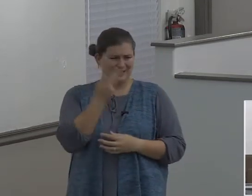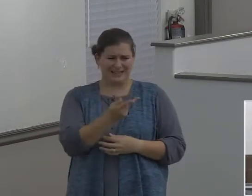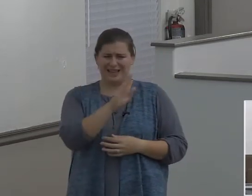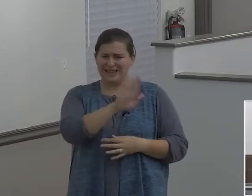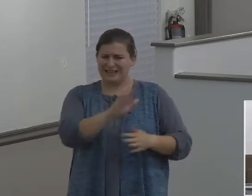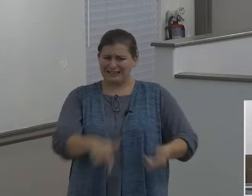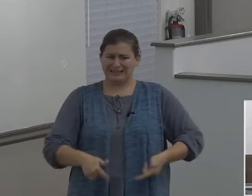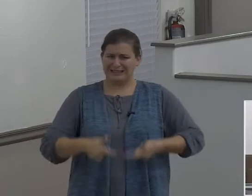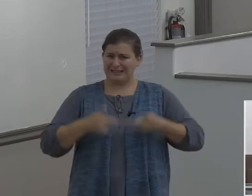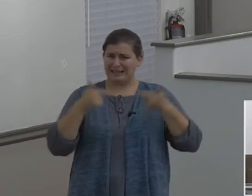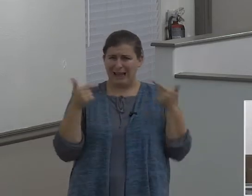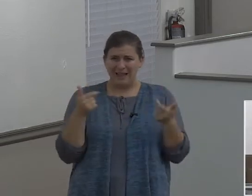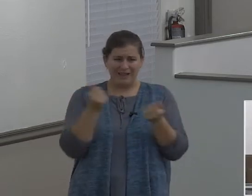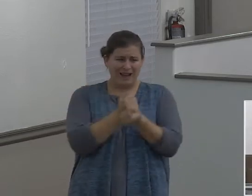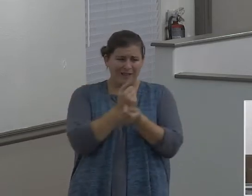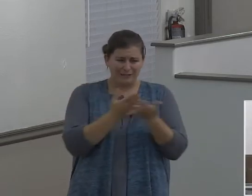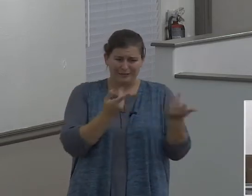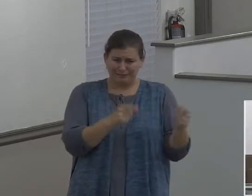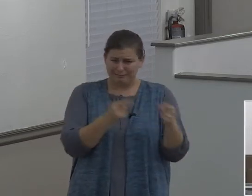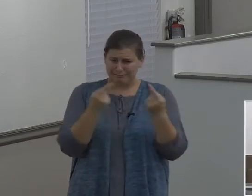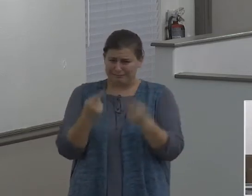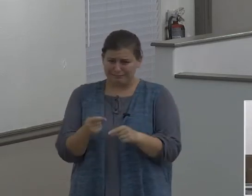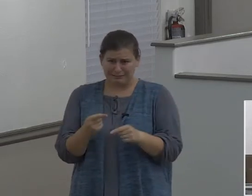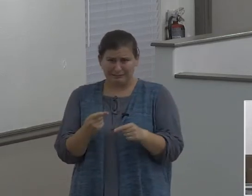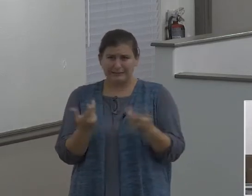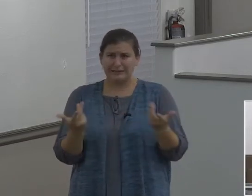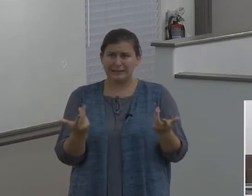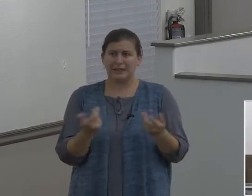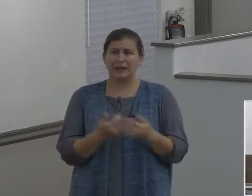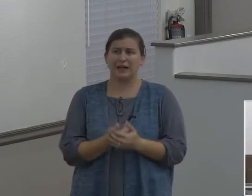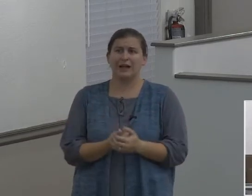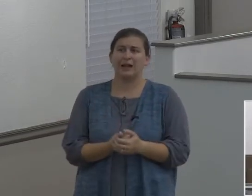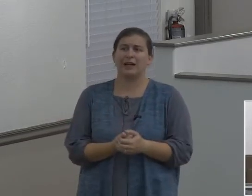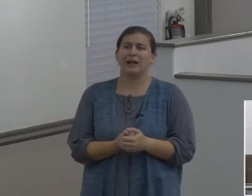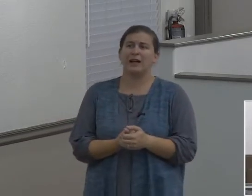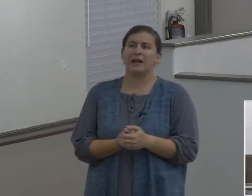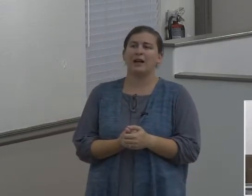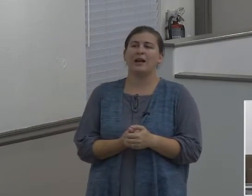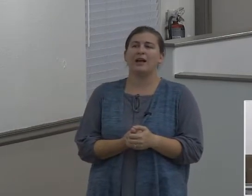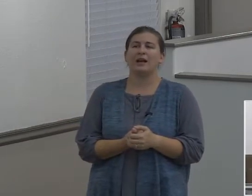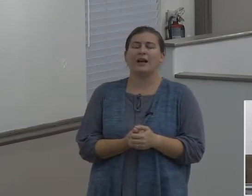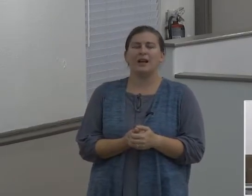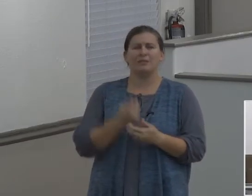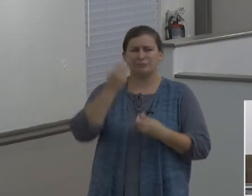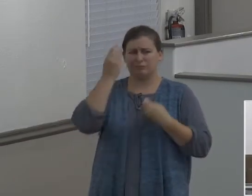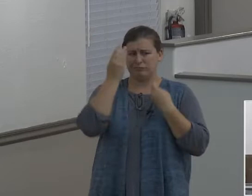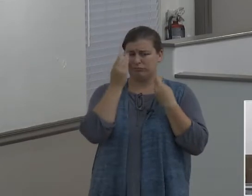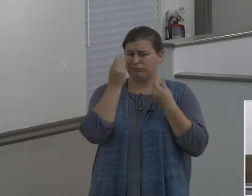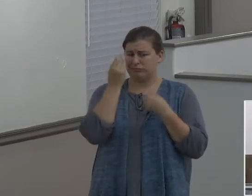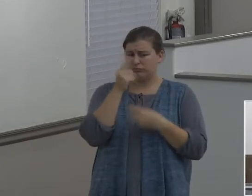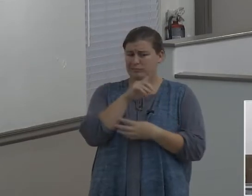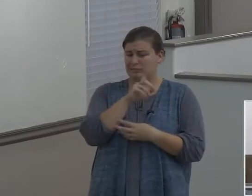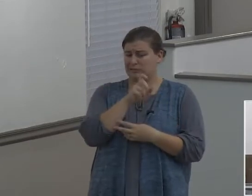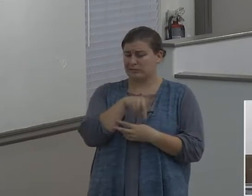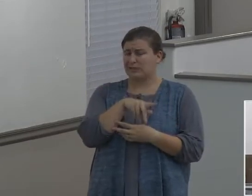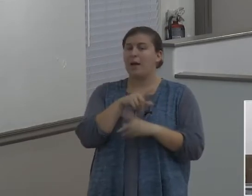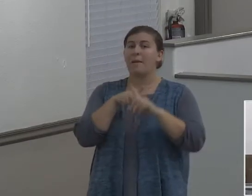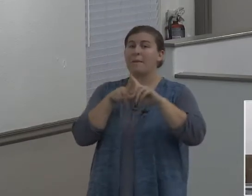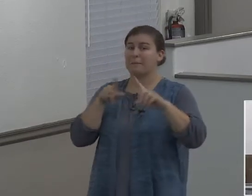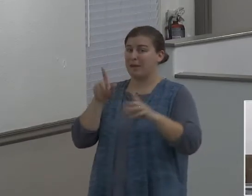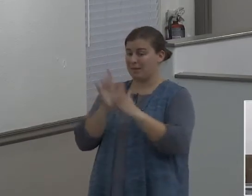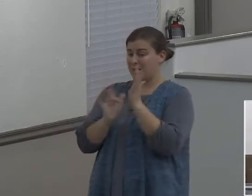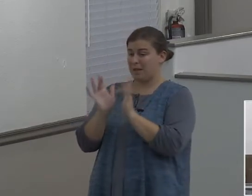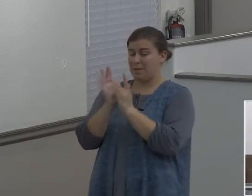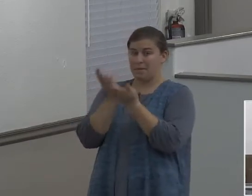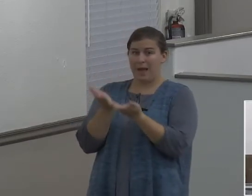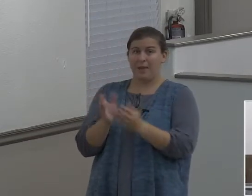life and so forth, and you could wonder. But the Bible is very clear. He was a saved man. So how did he